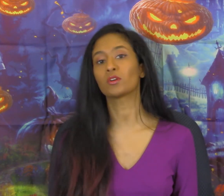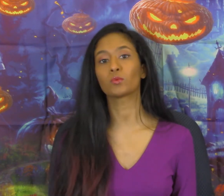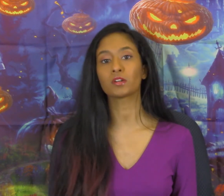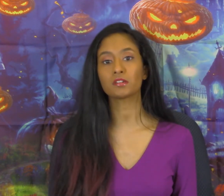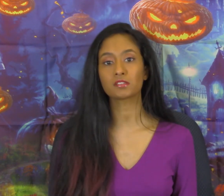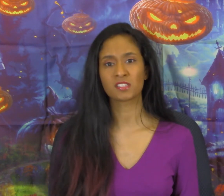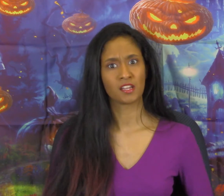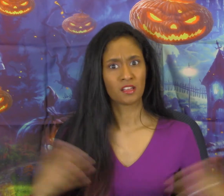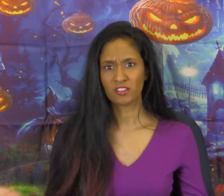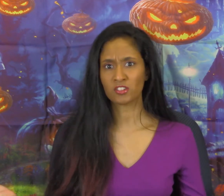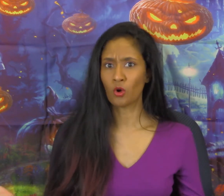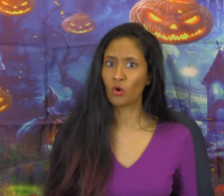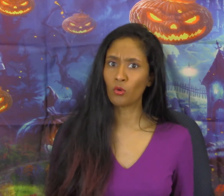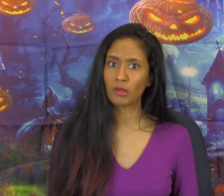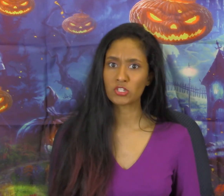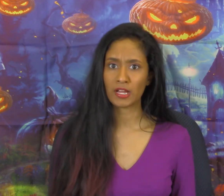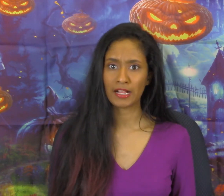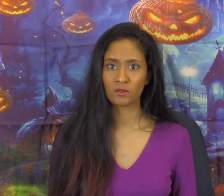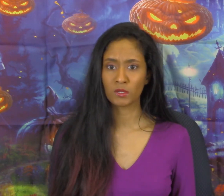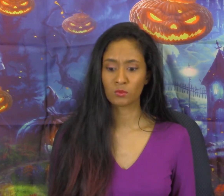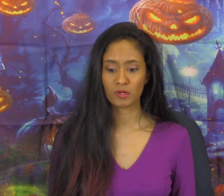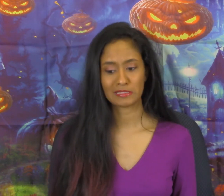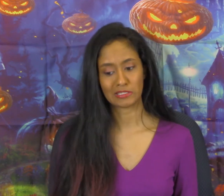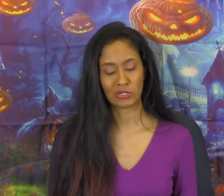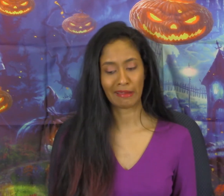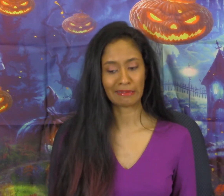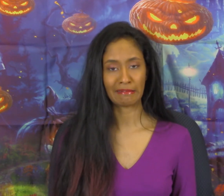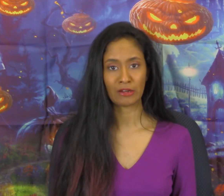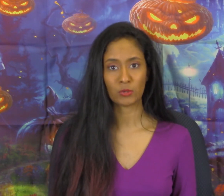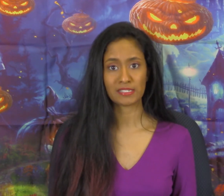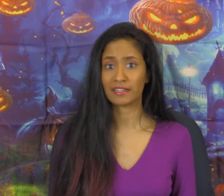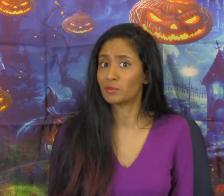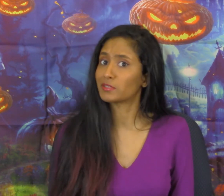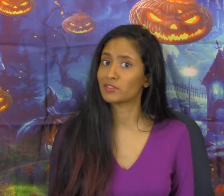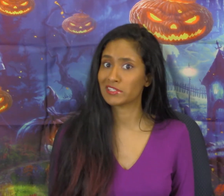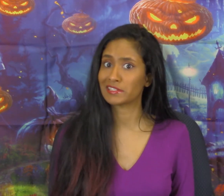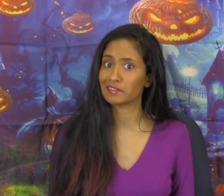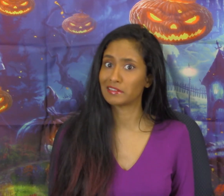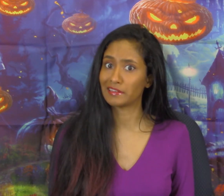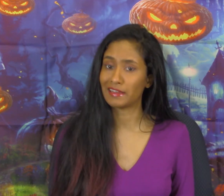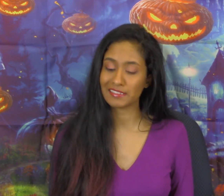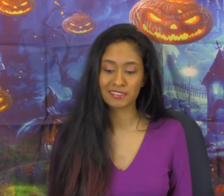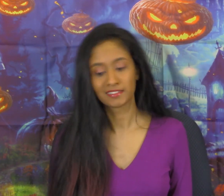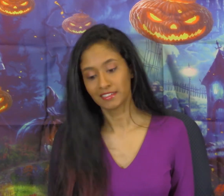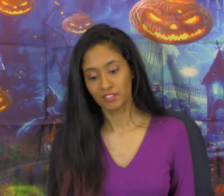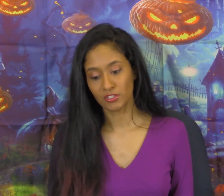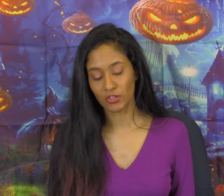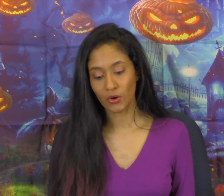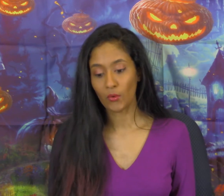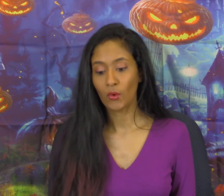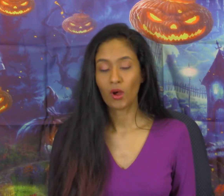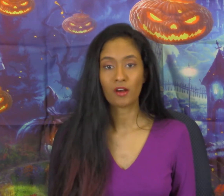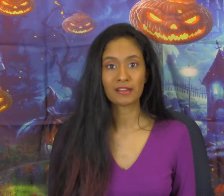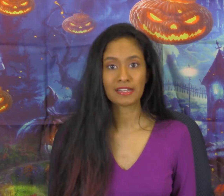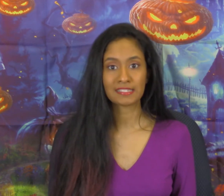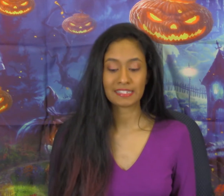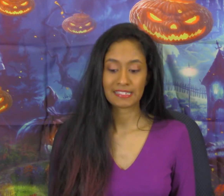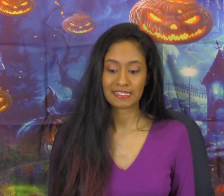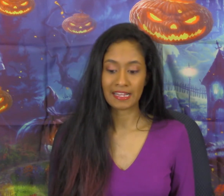words there's a whole bunch of Halloween words I tried to narrow it down but there's still a lot of So our next sign